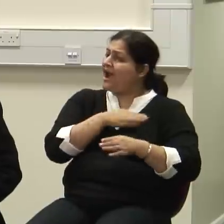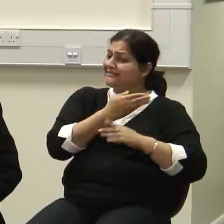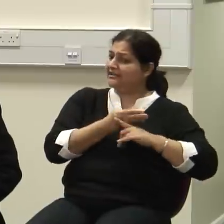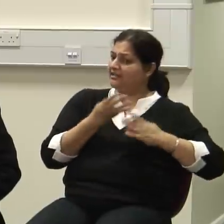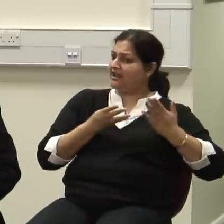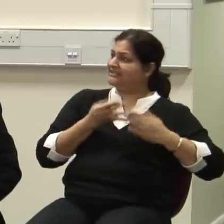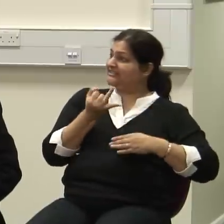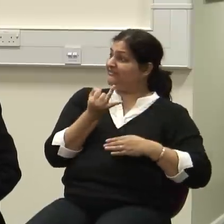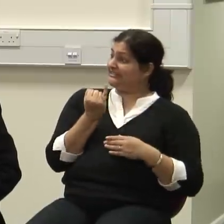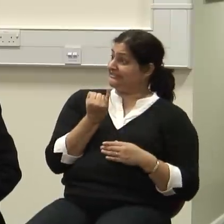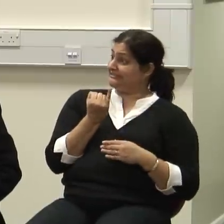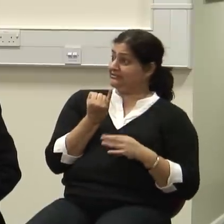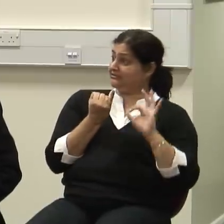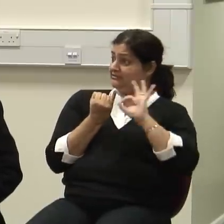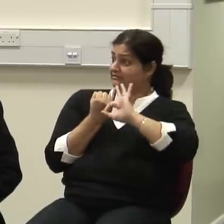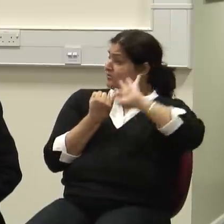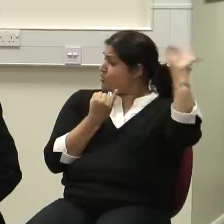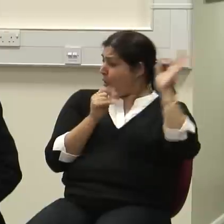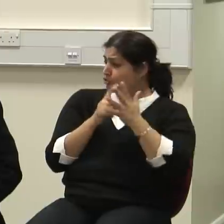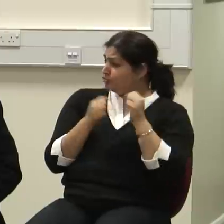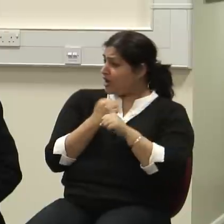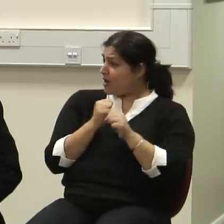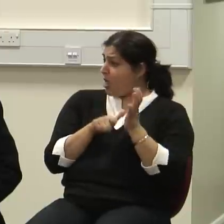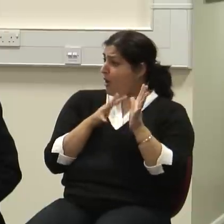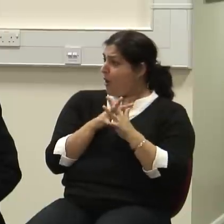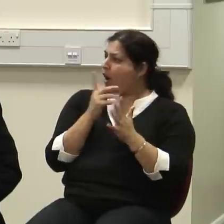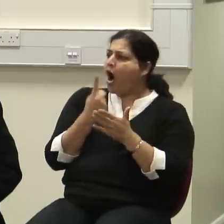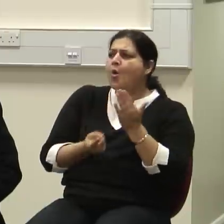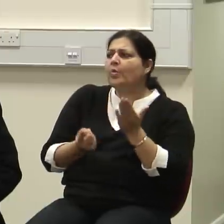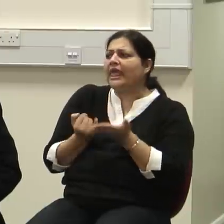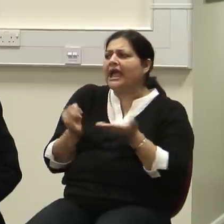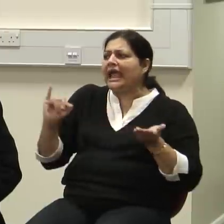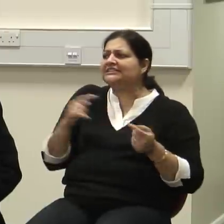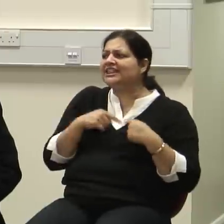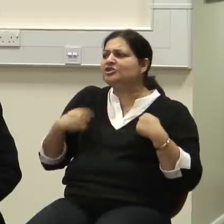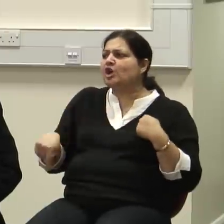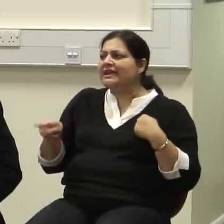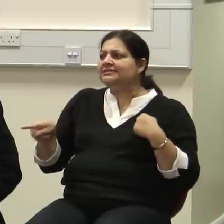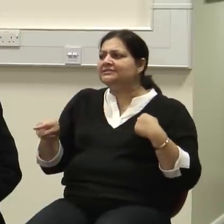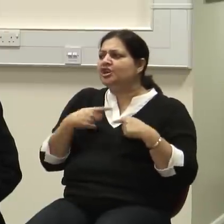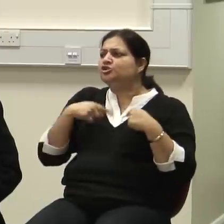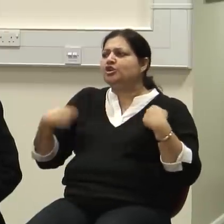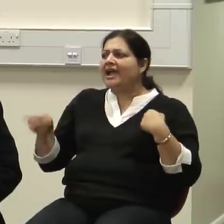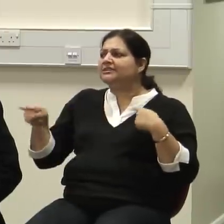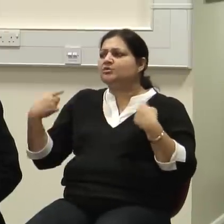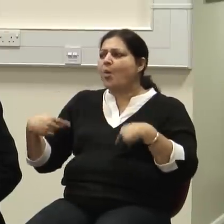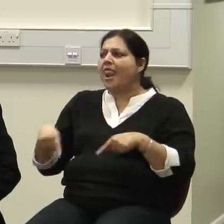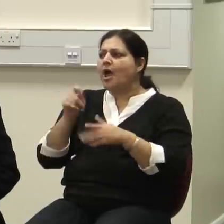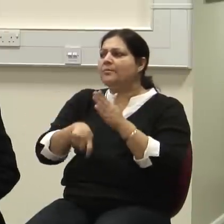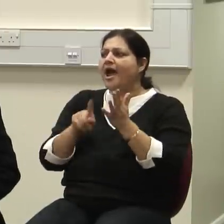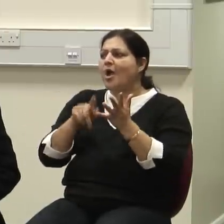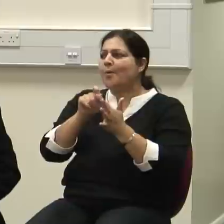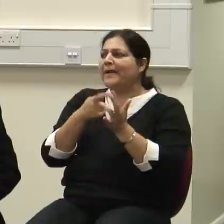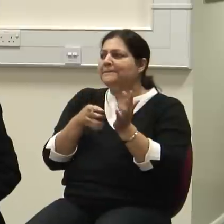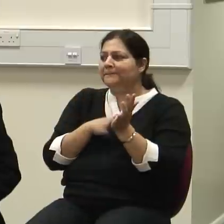laws whatever, except against Chinese. Chinese, the Chinese could not buy opium. That was